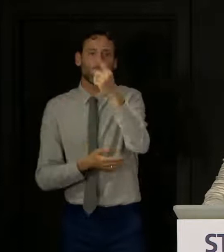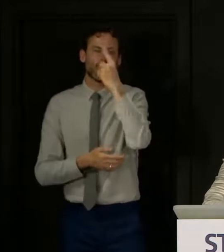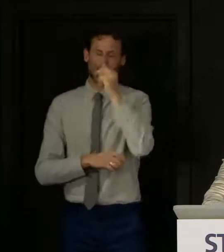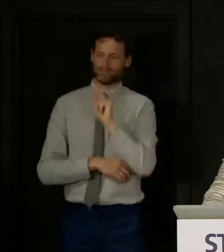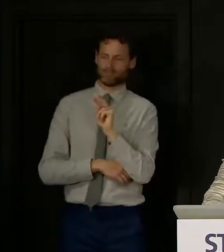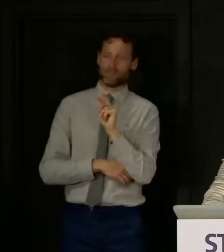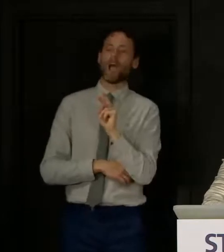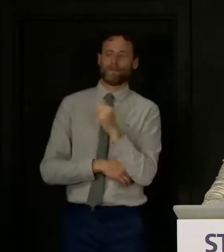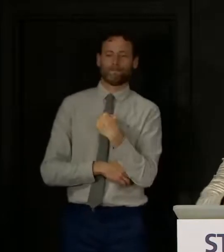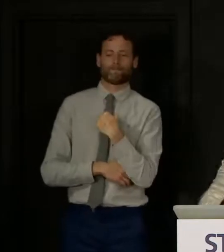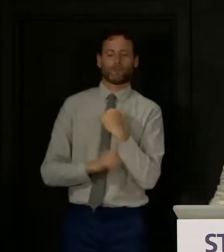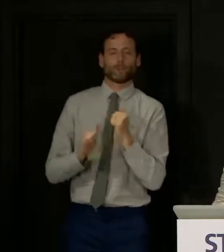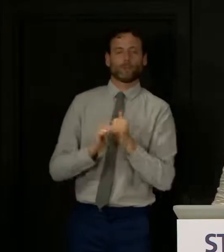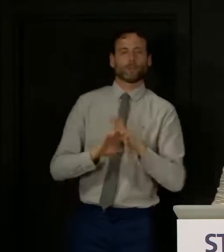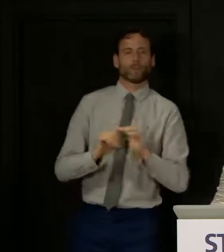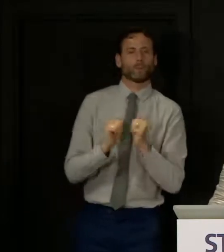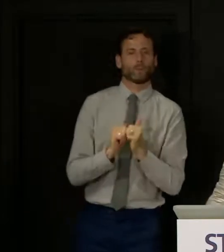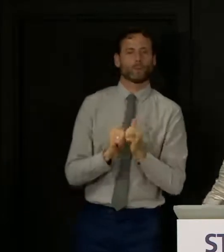judgments for yourself and your family.